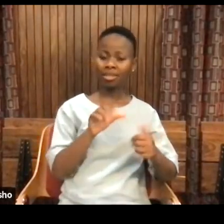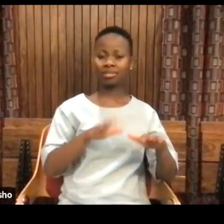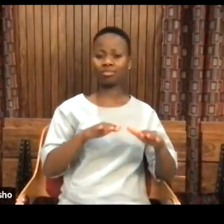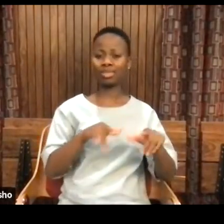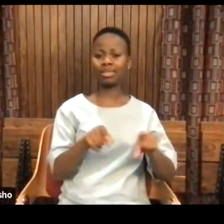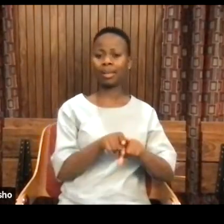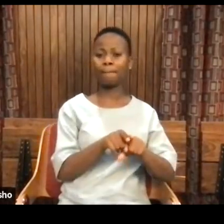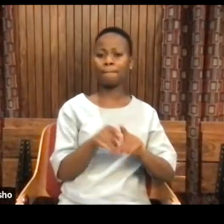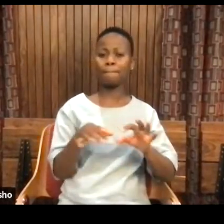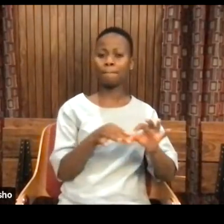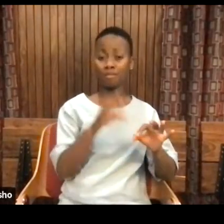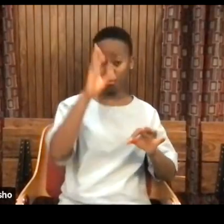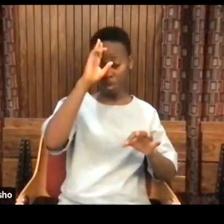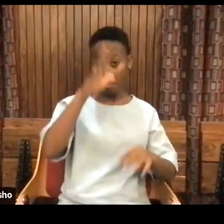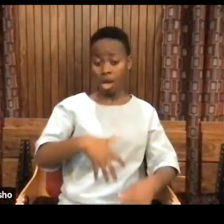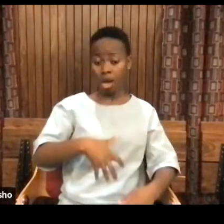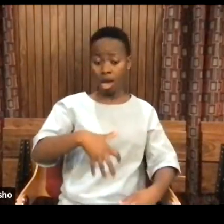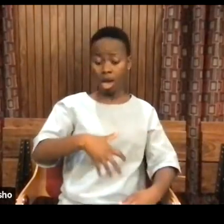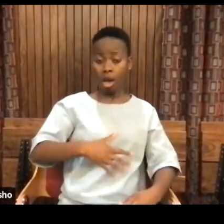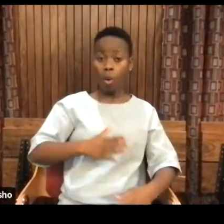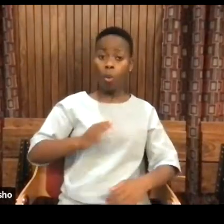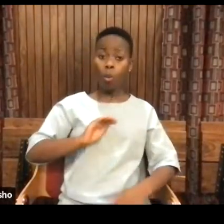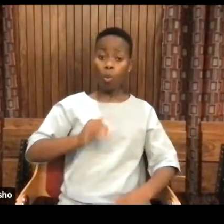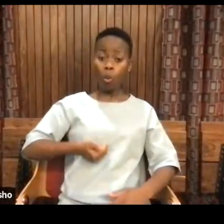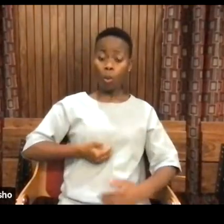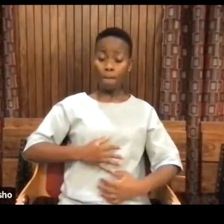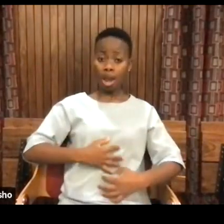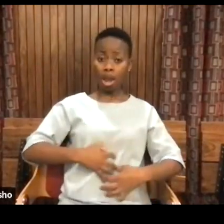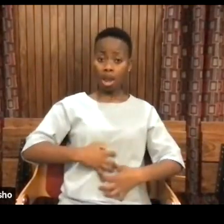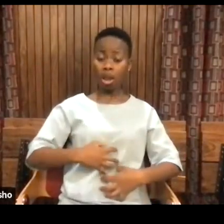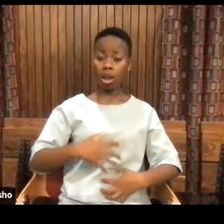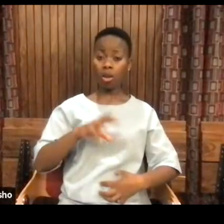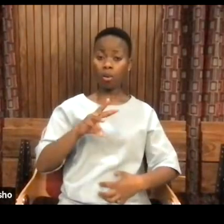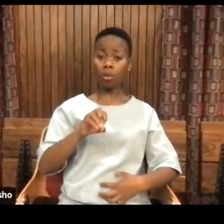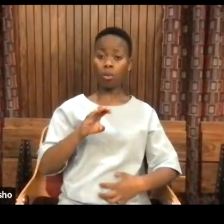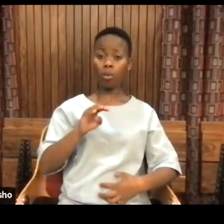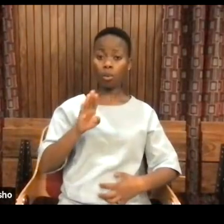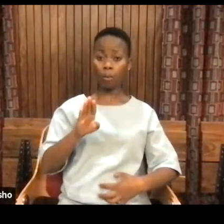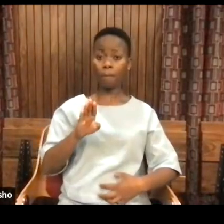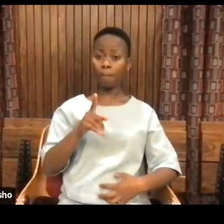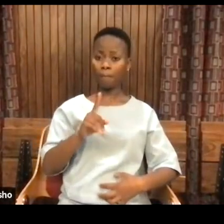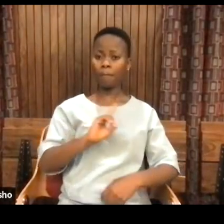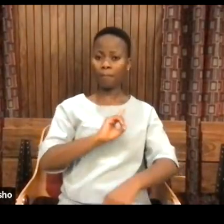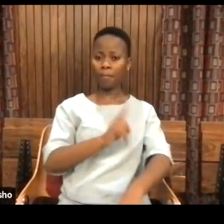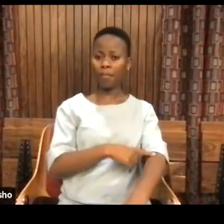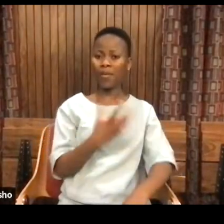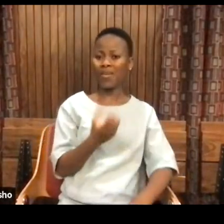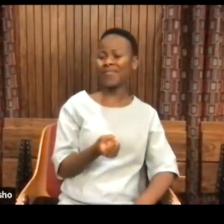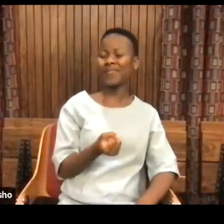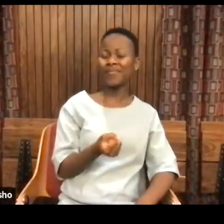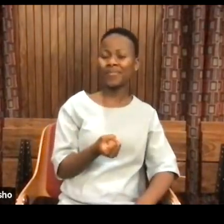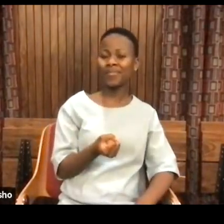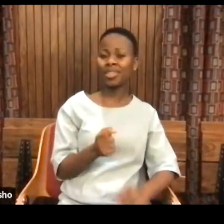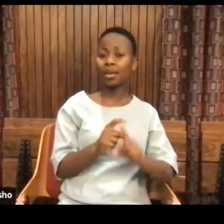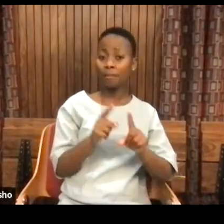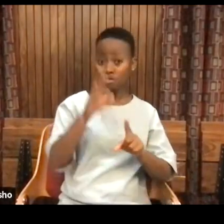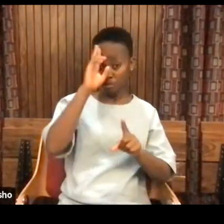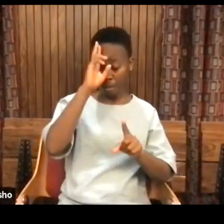The wound is powerful. First of all, the wound doesn't only give you a soundtrack,